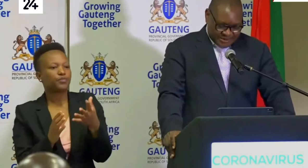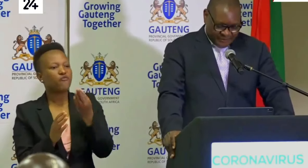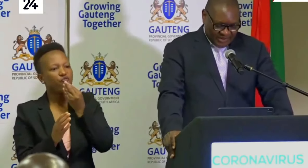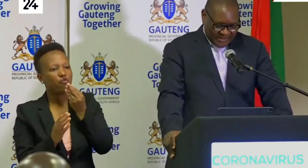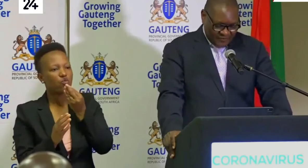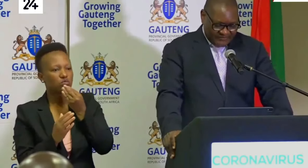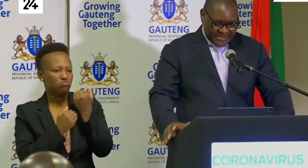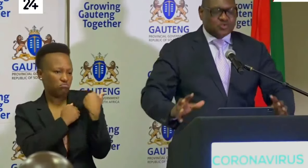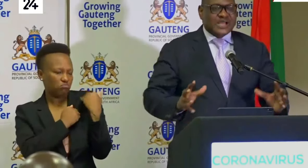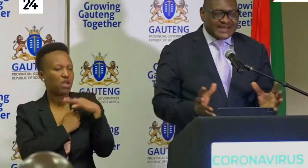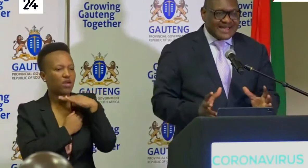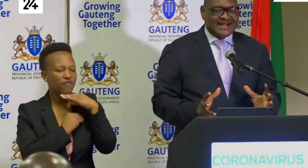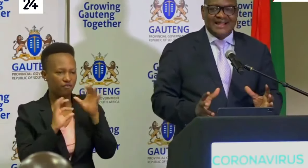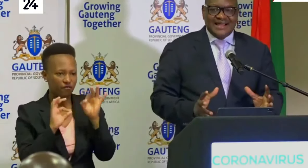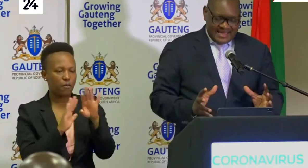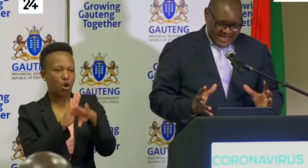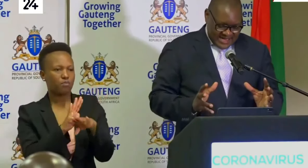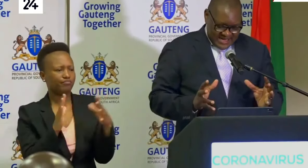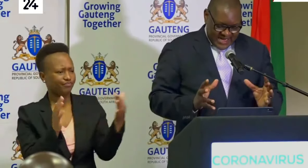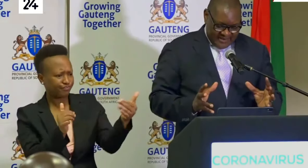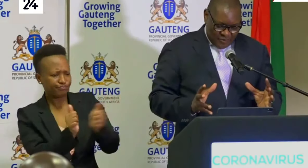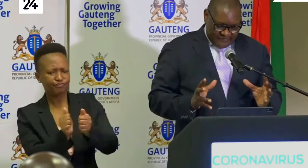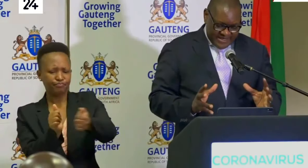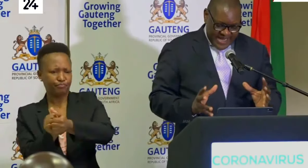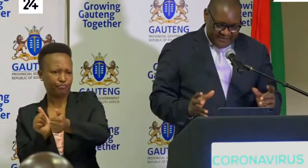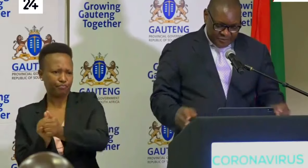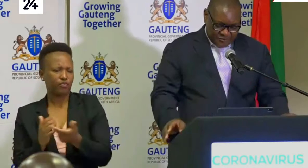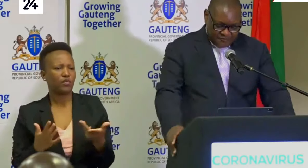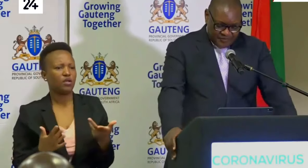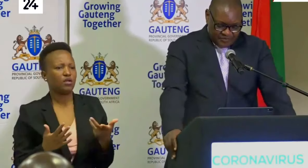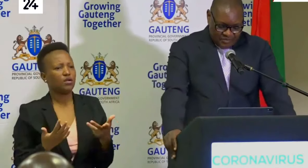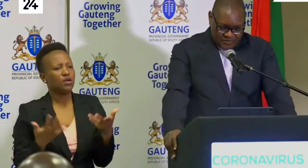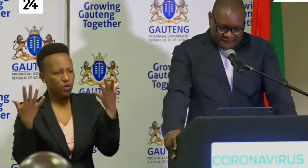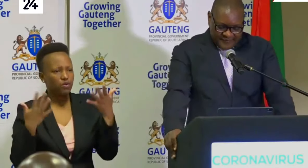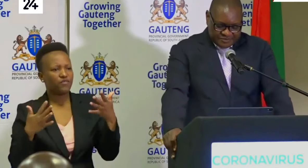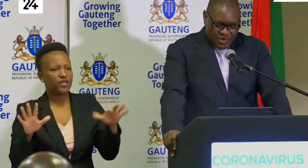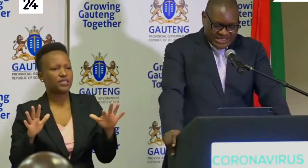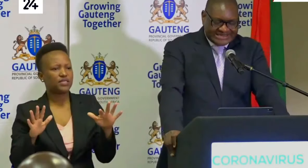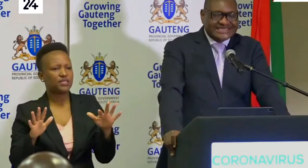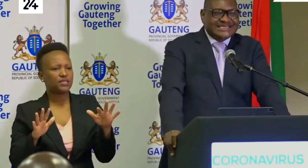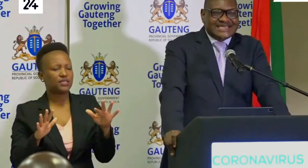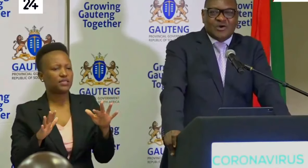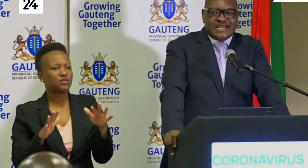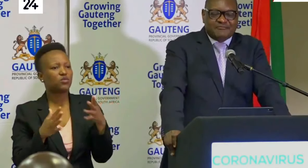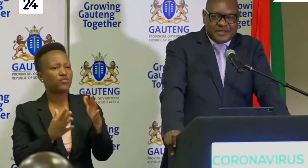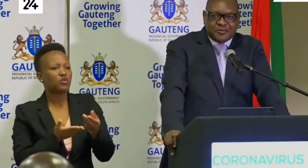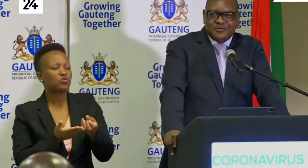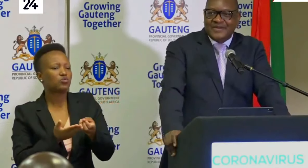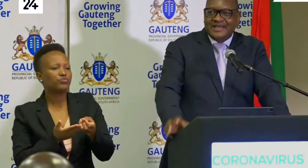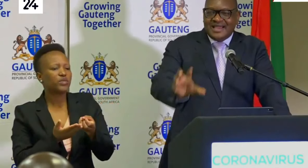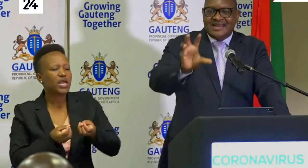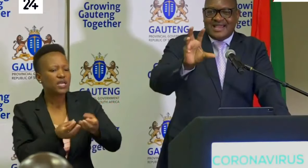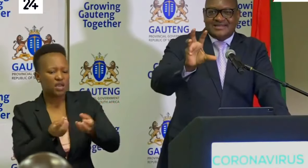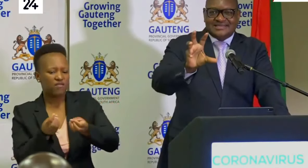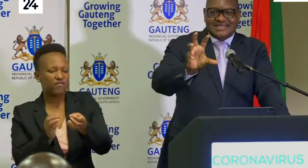security program. We have been together, we have been able to feed more than 60,000 people,